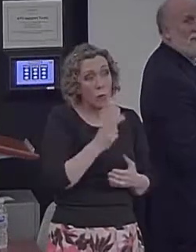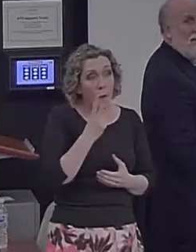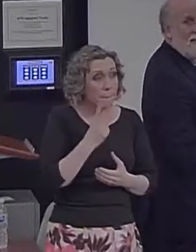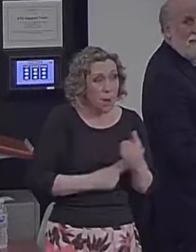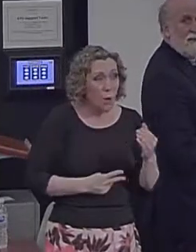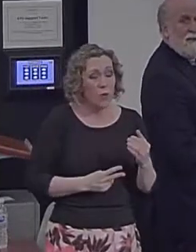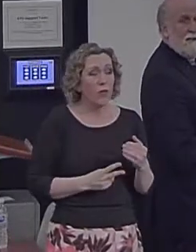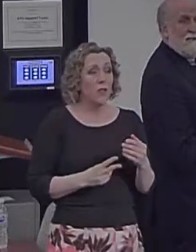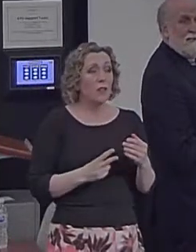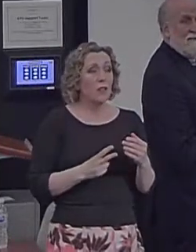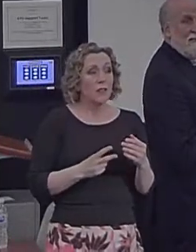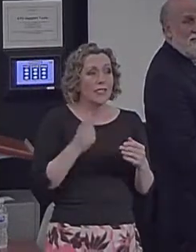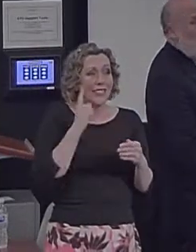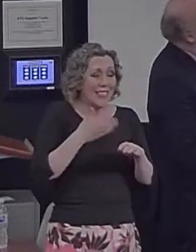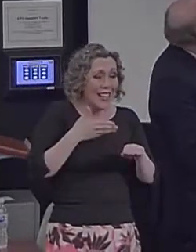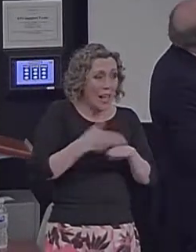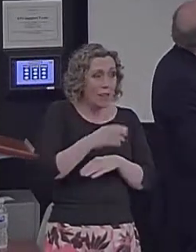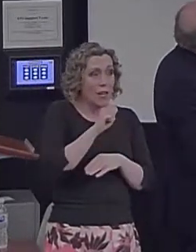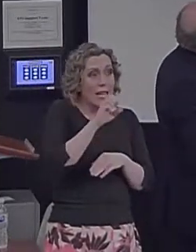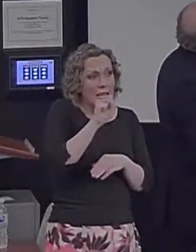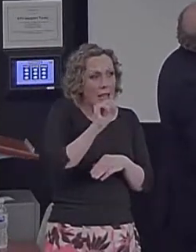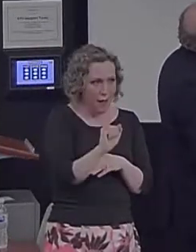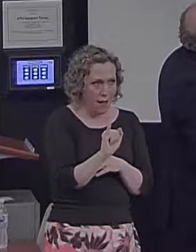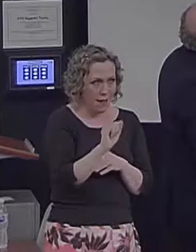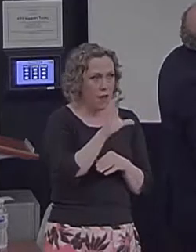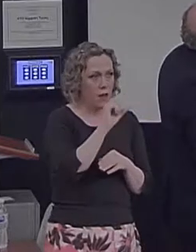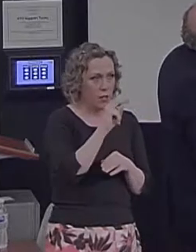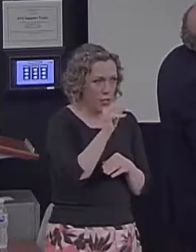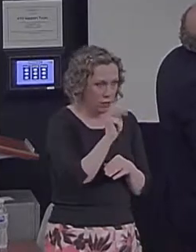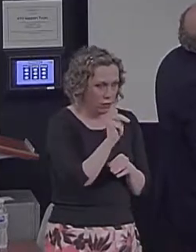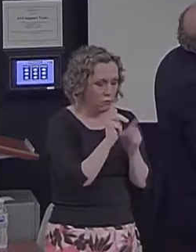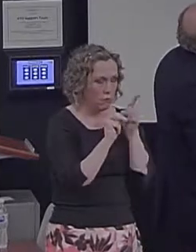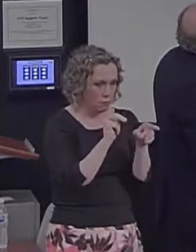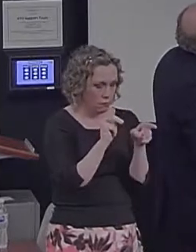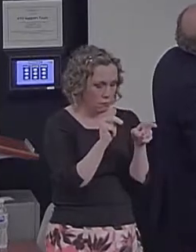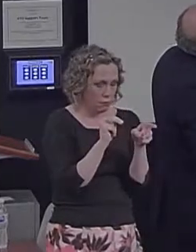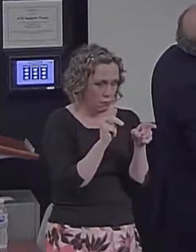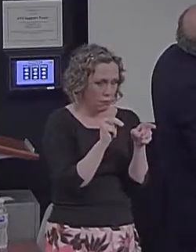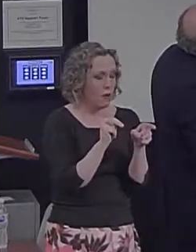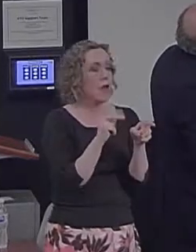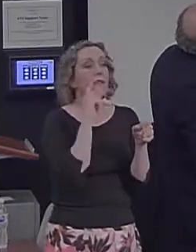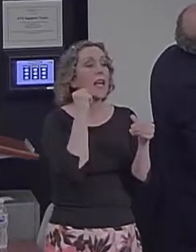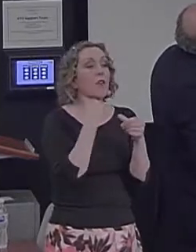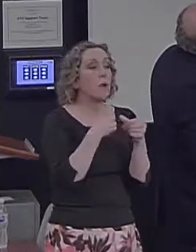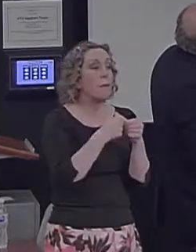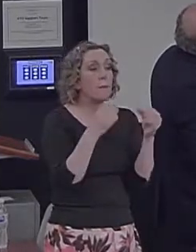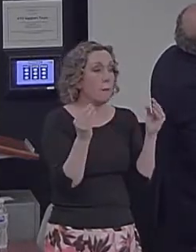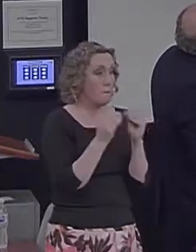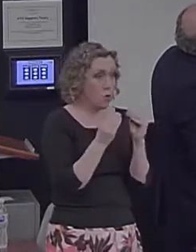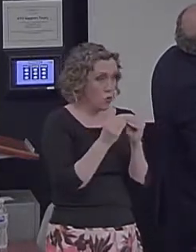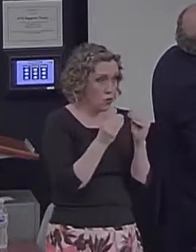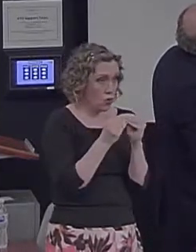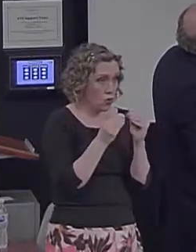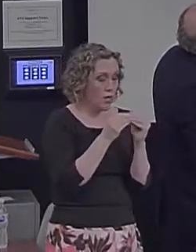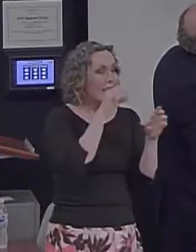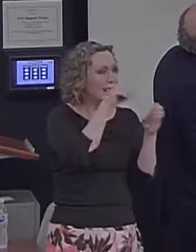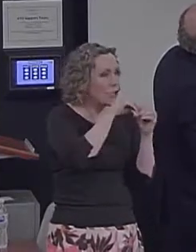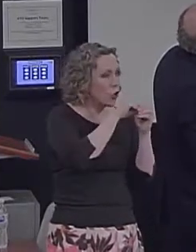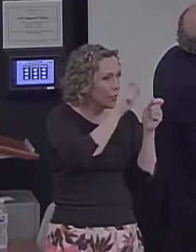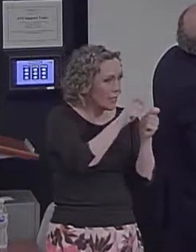had the episodic specificity induction, compared they remember more internal details than after